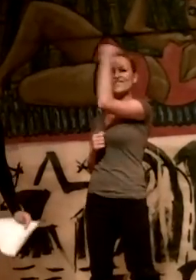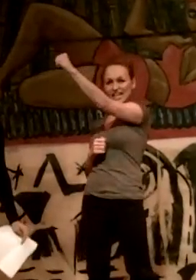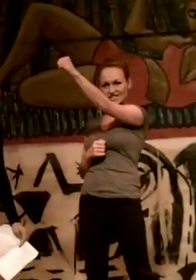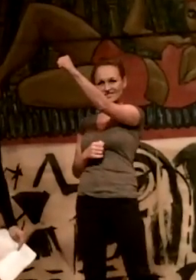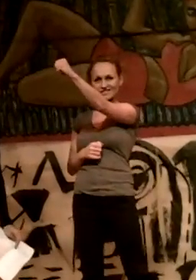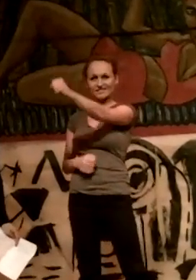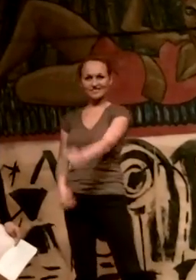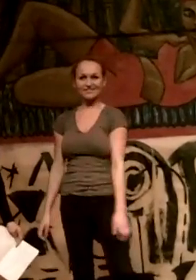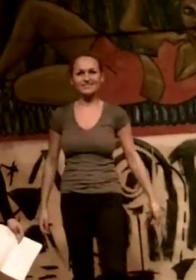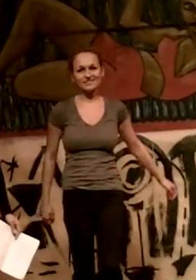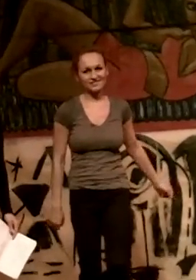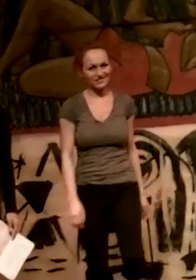Tomorrow in his face.